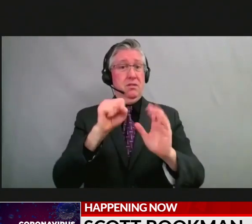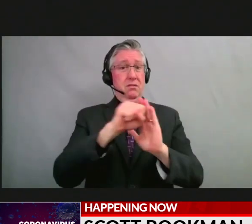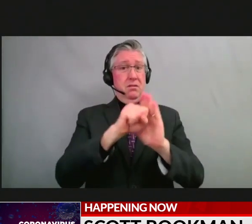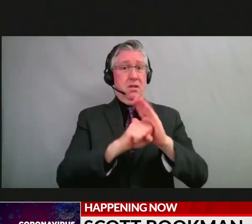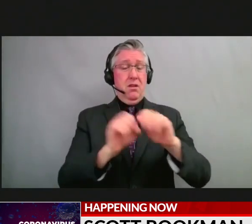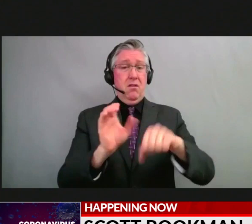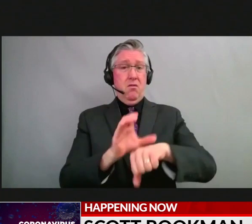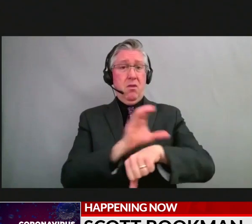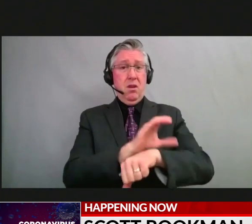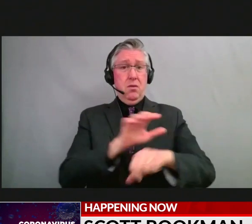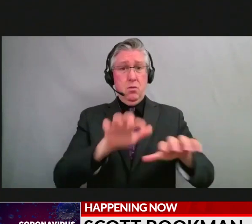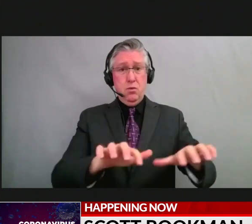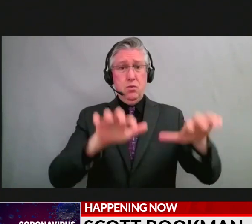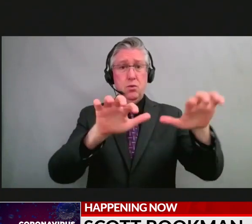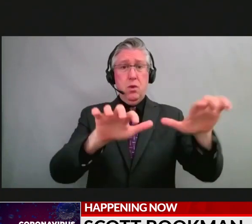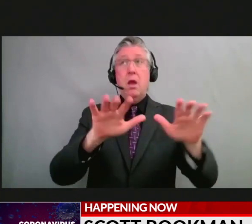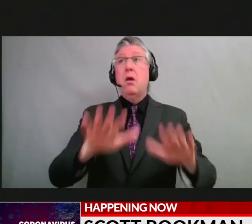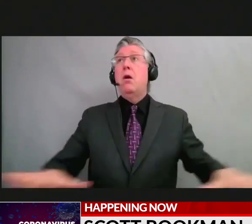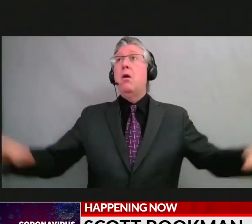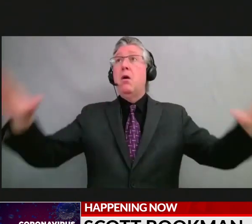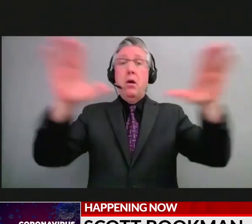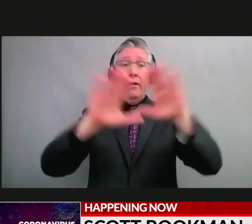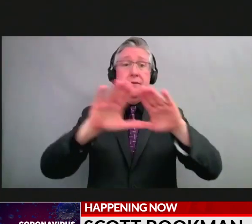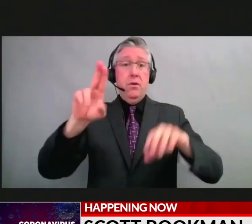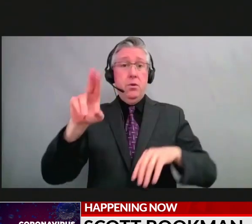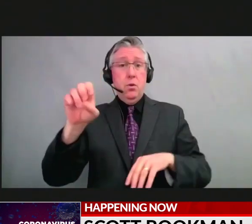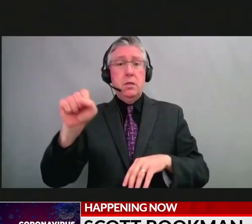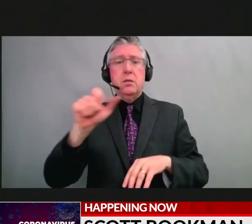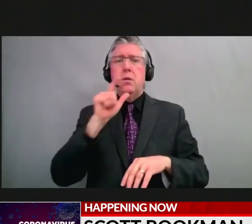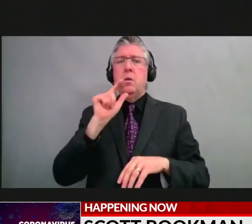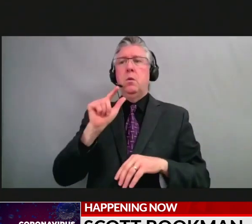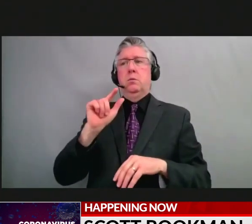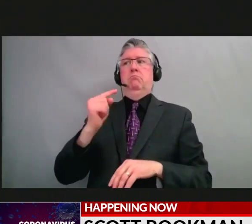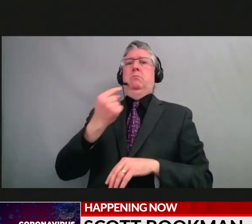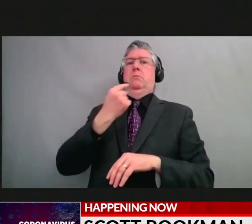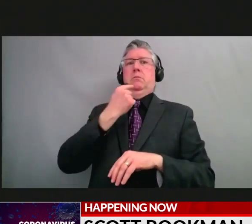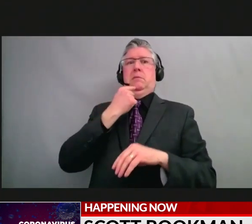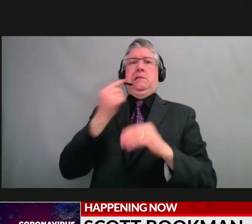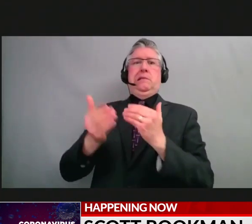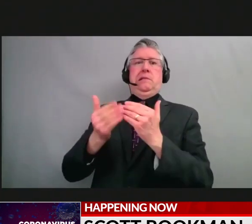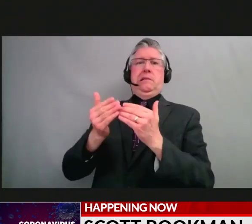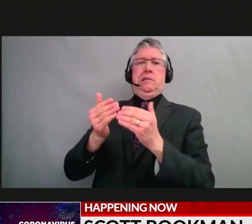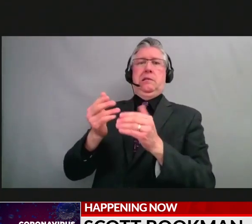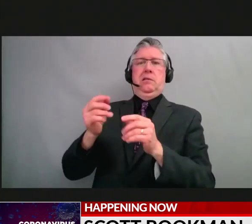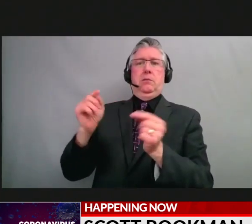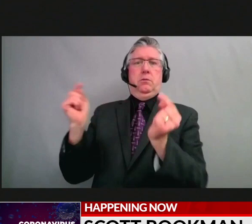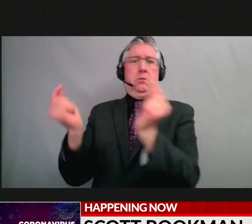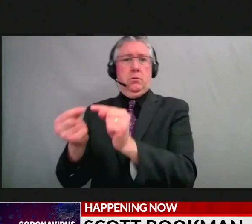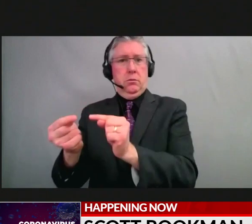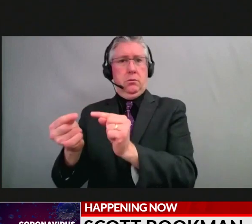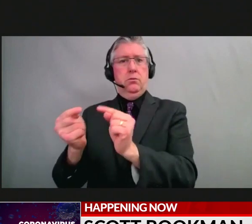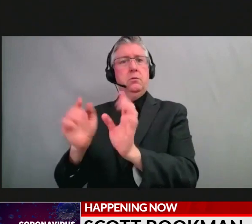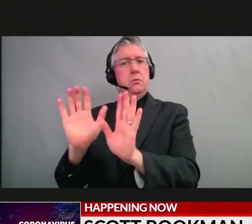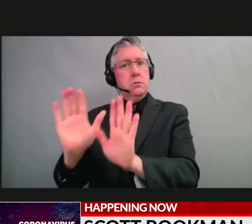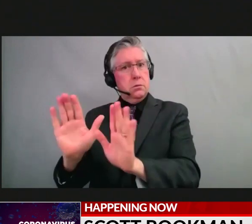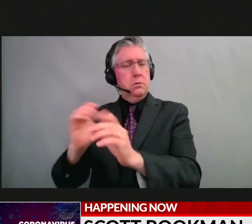to protect the most vulnerable from this virus. I do think that, you know, at the